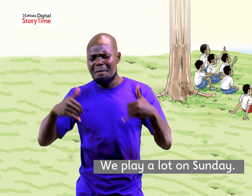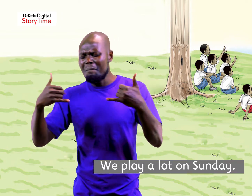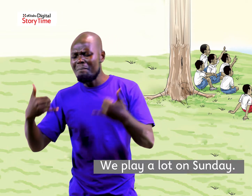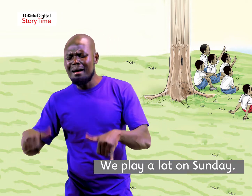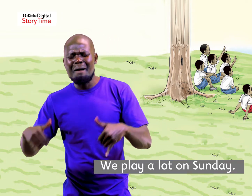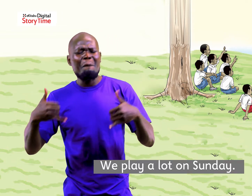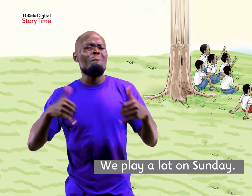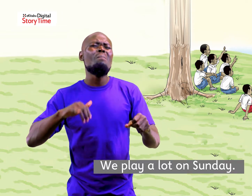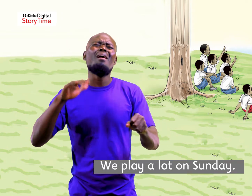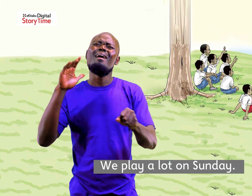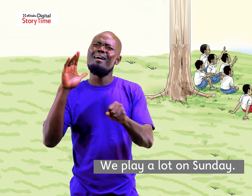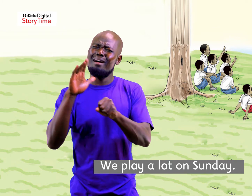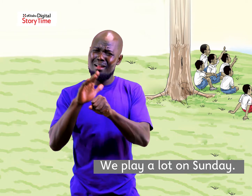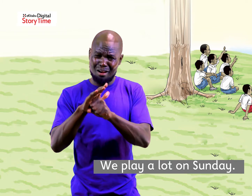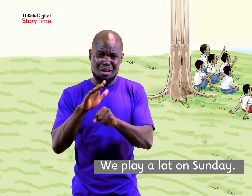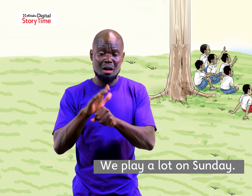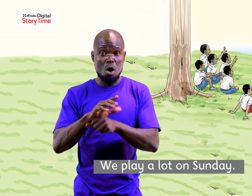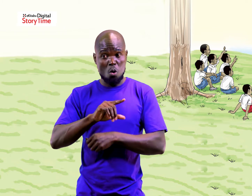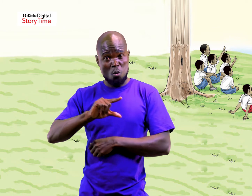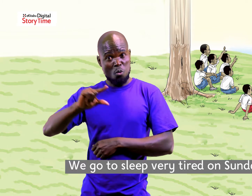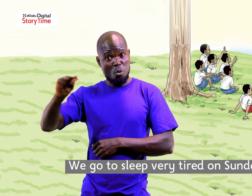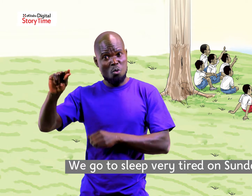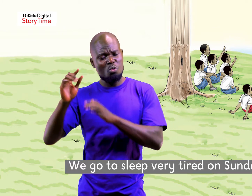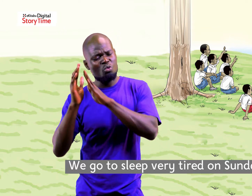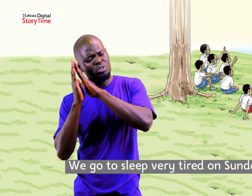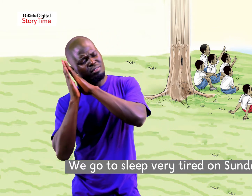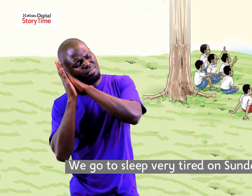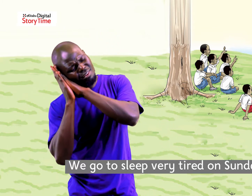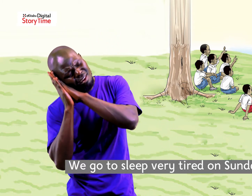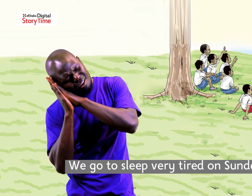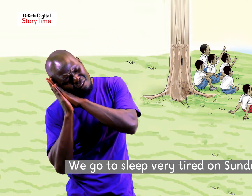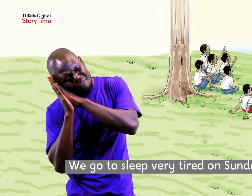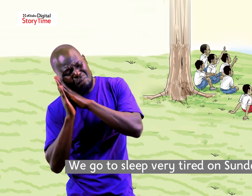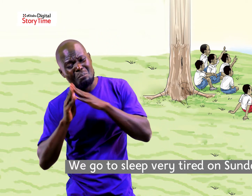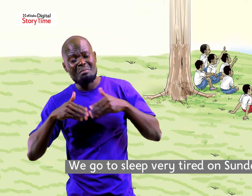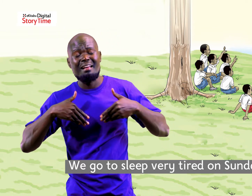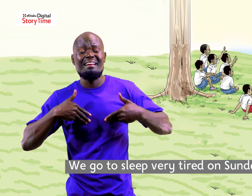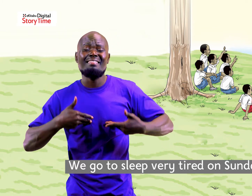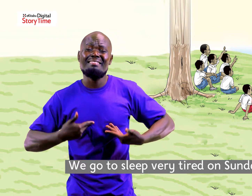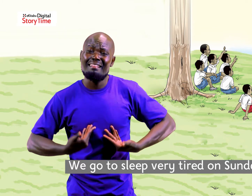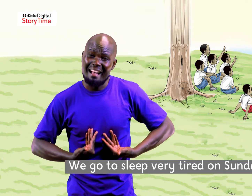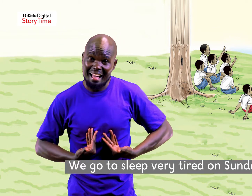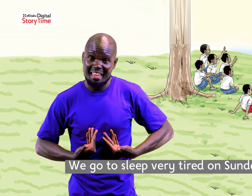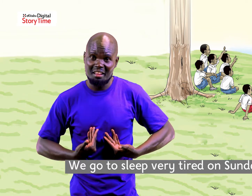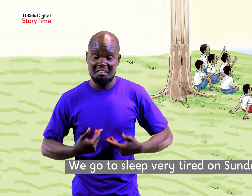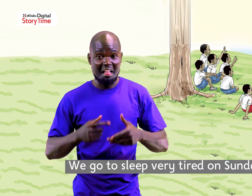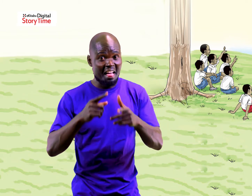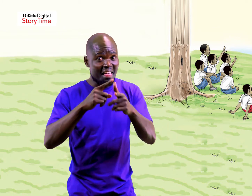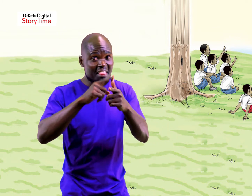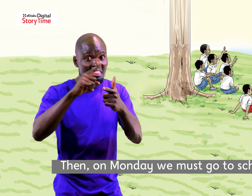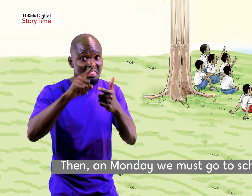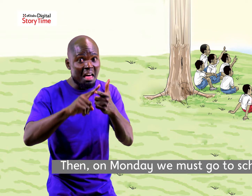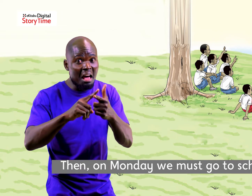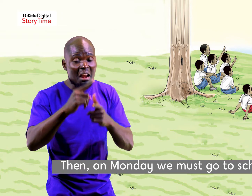we play a lot on sunday we get to sleep very tired on sunday